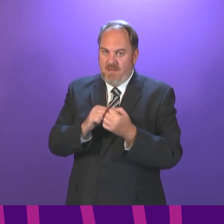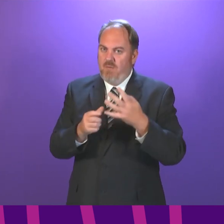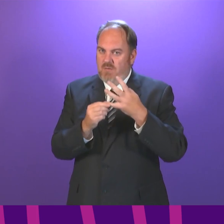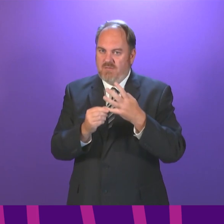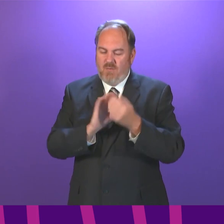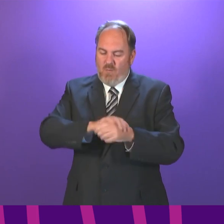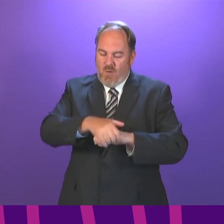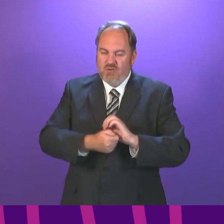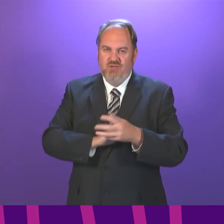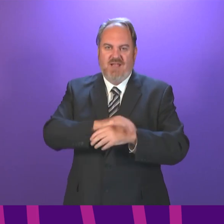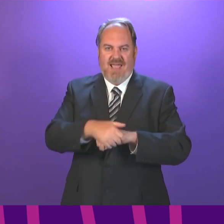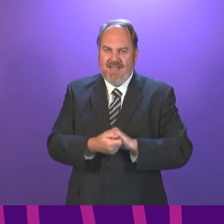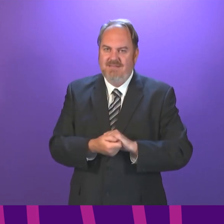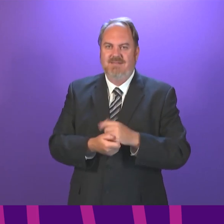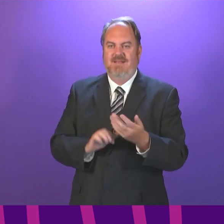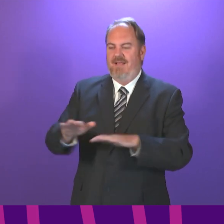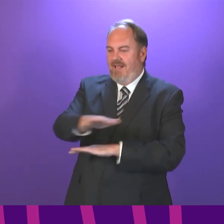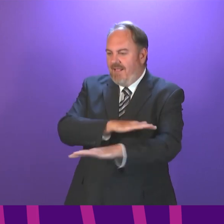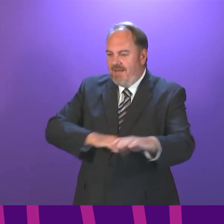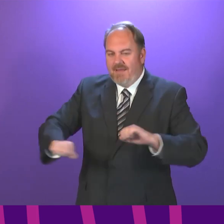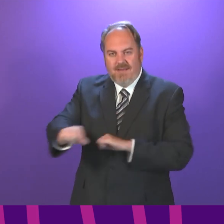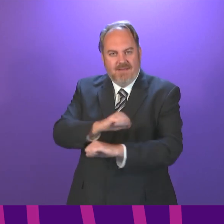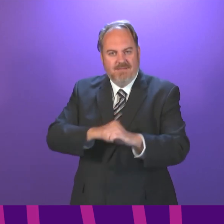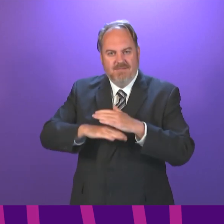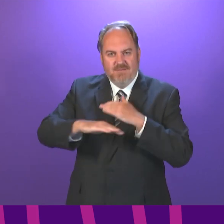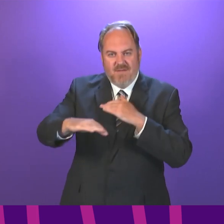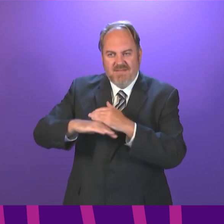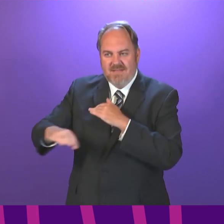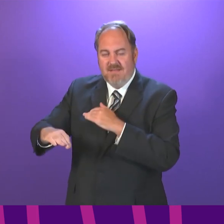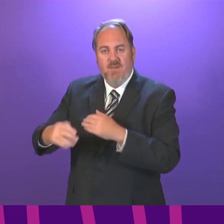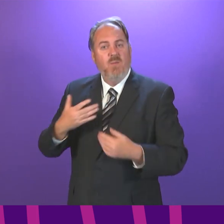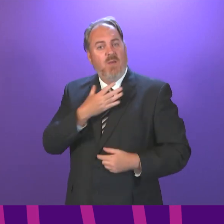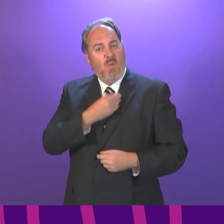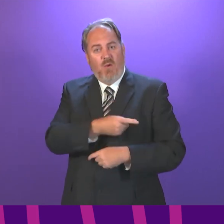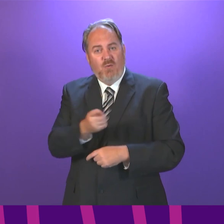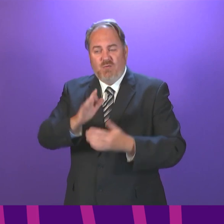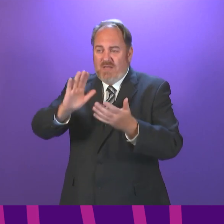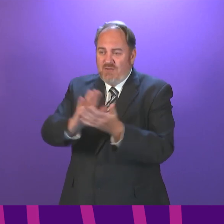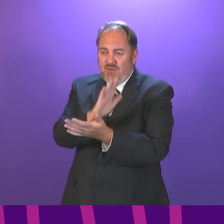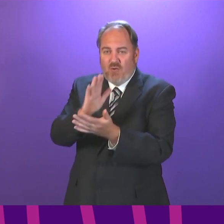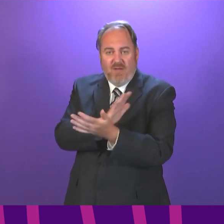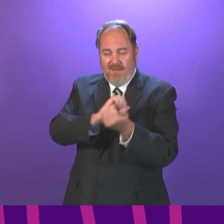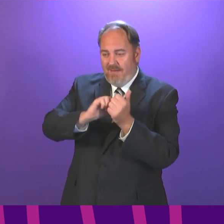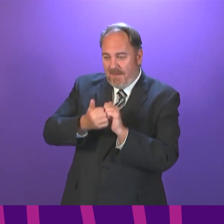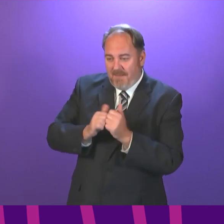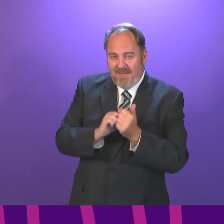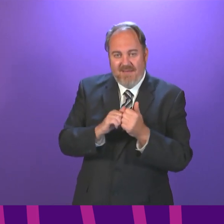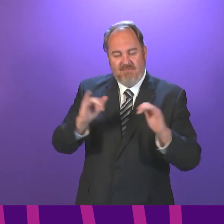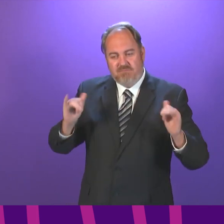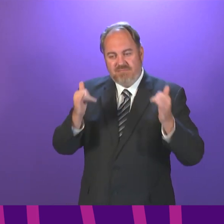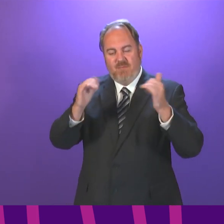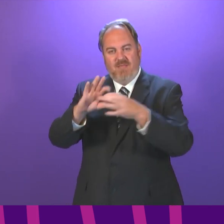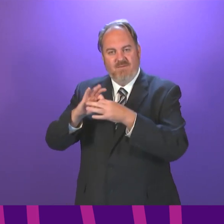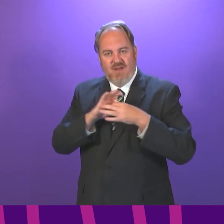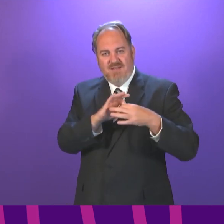possible. In short, enjoy being able to do more and meet up more. We have all waited a long time for that, but please